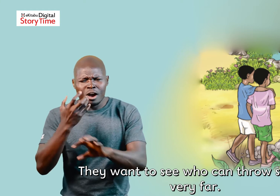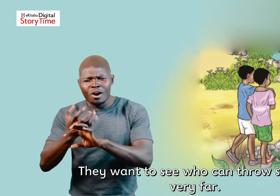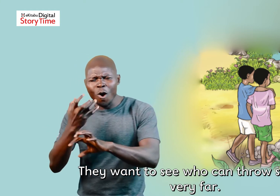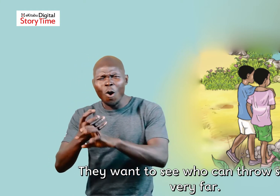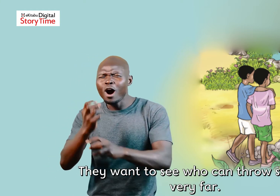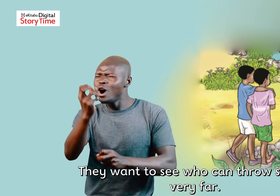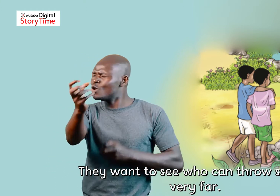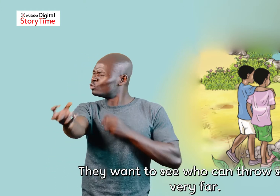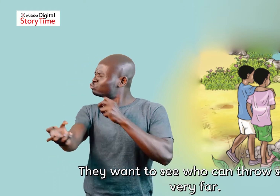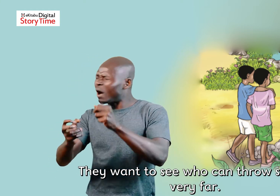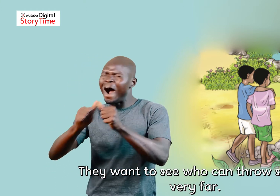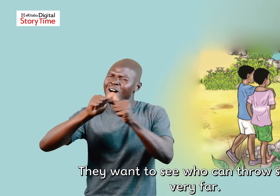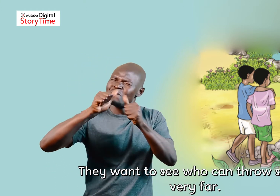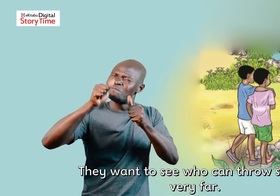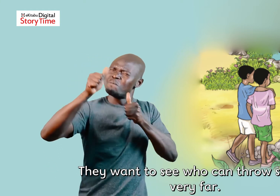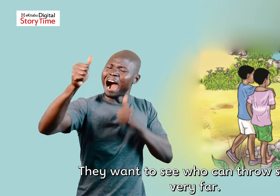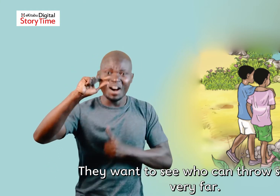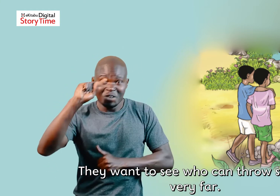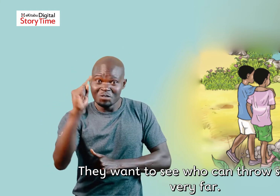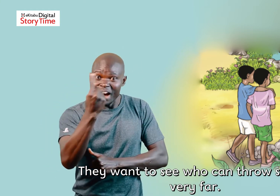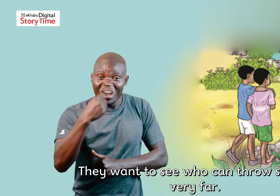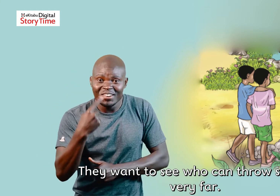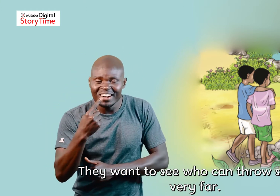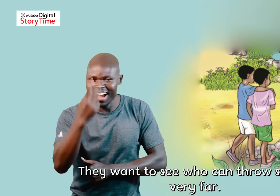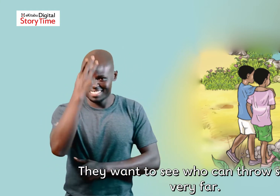They want to see who can throw stones very far